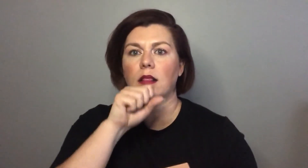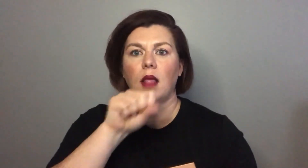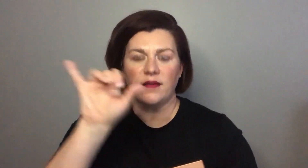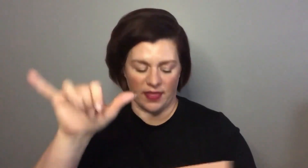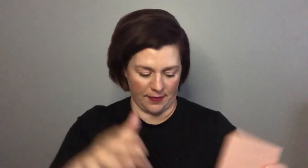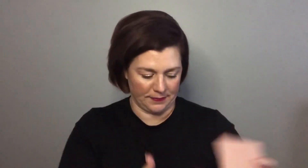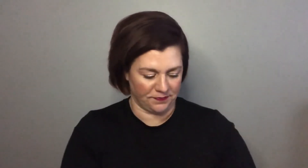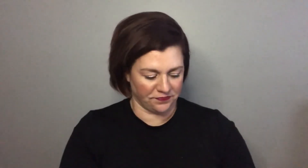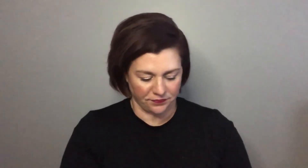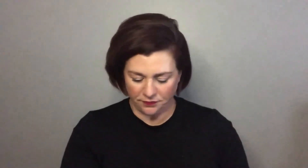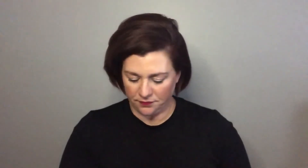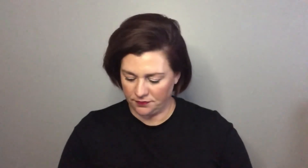I love it